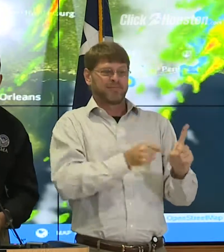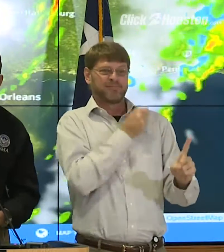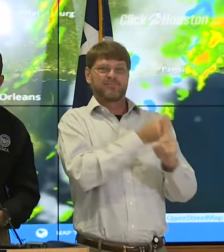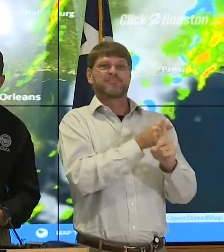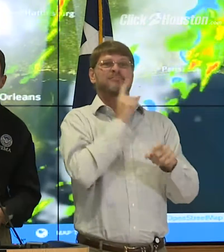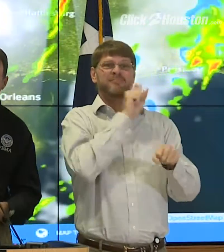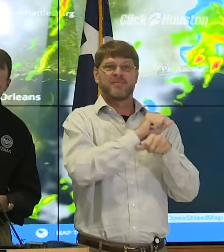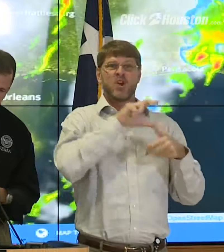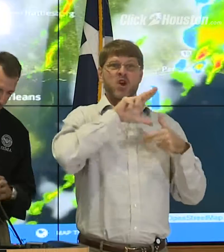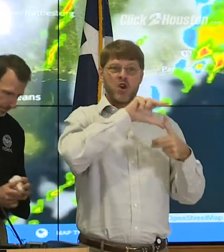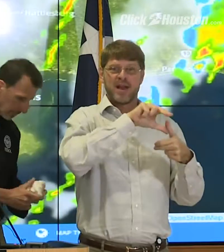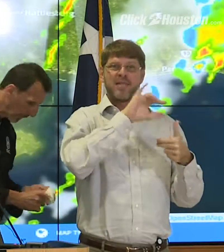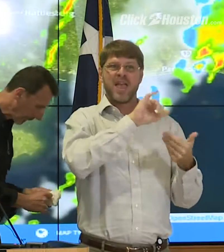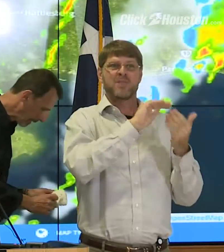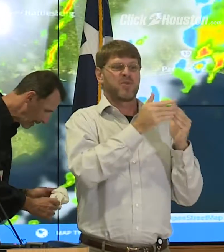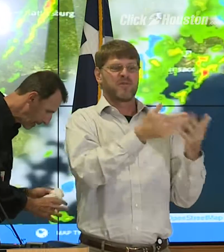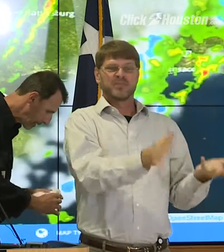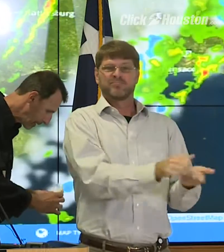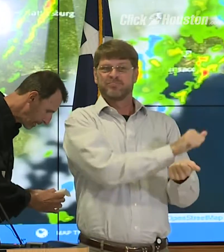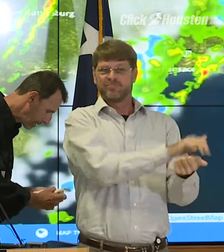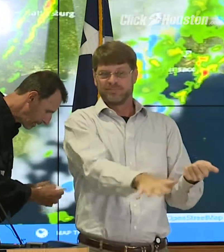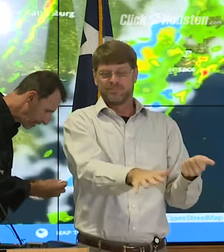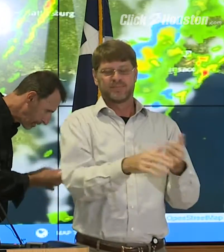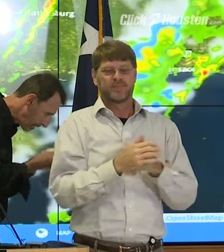where their communities are gone.